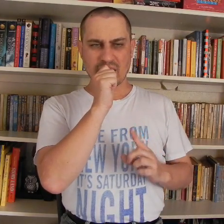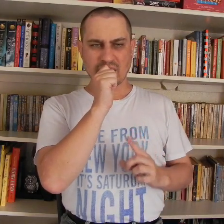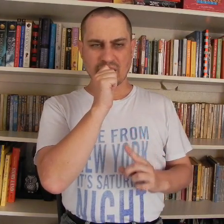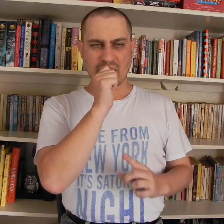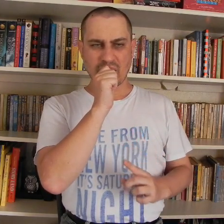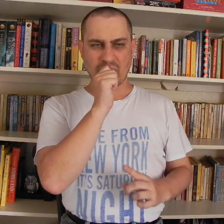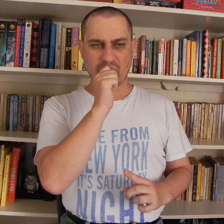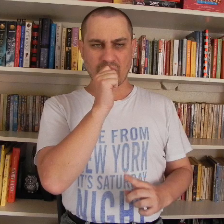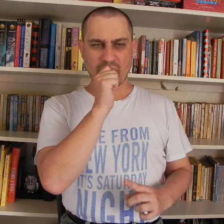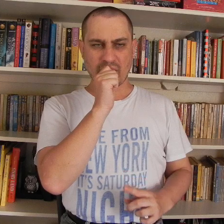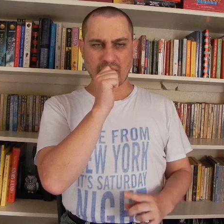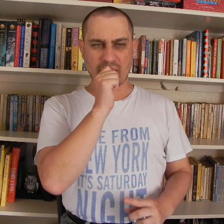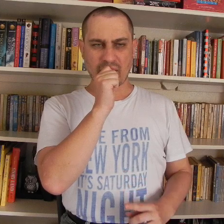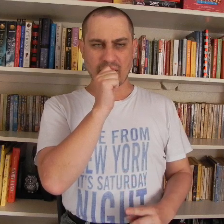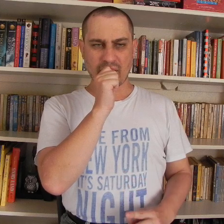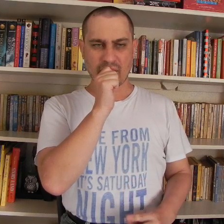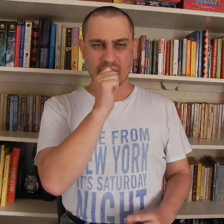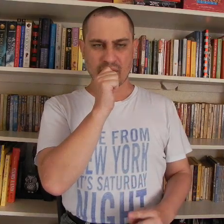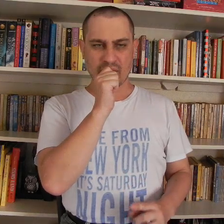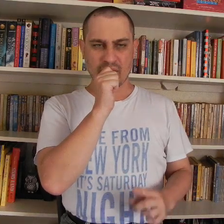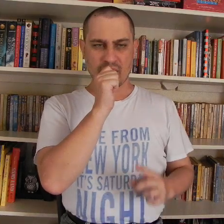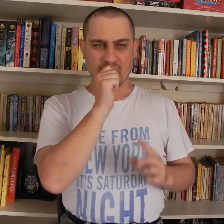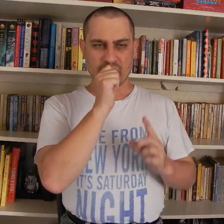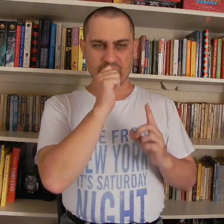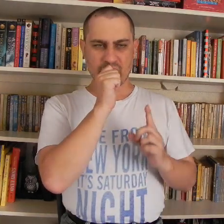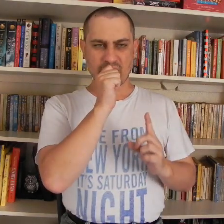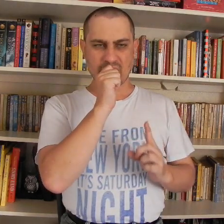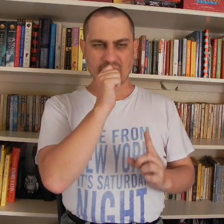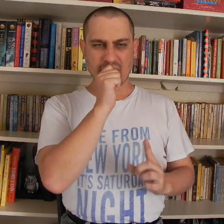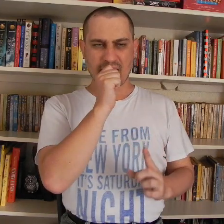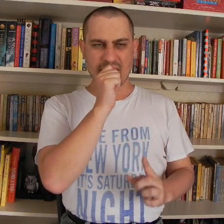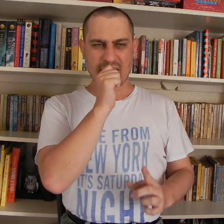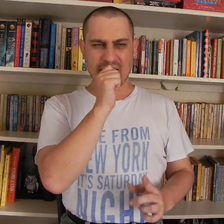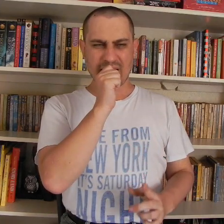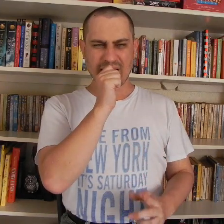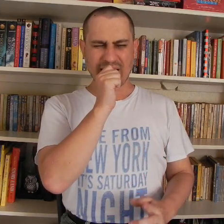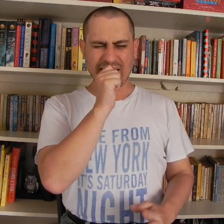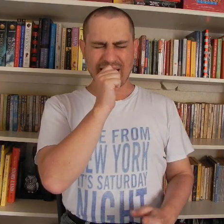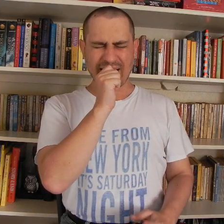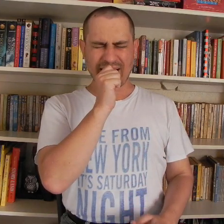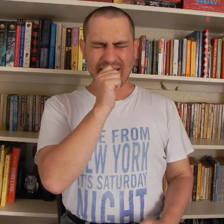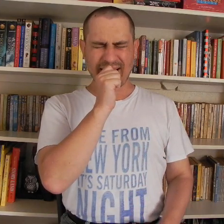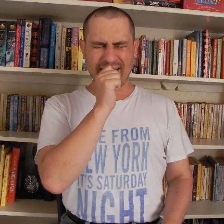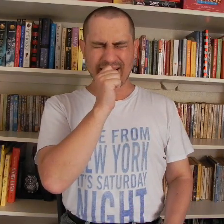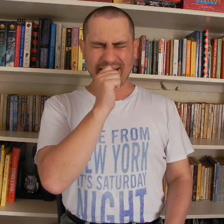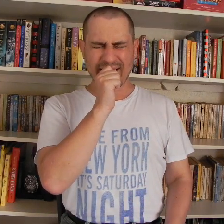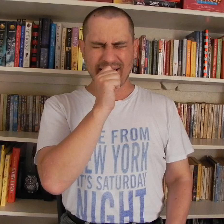for the day When she'd say I will